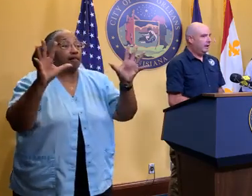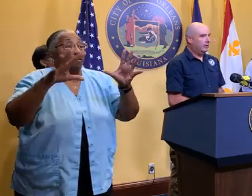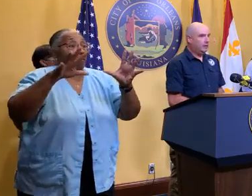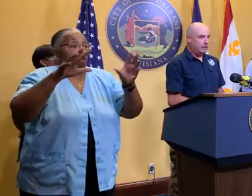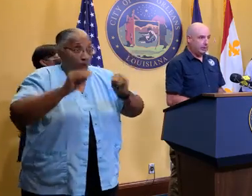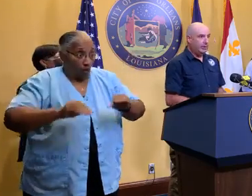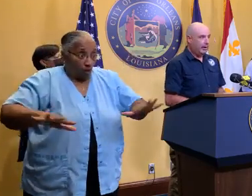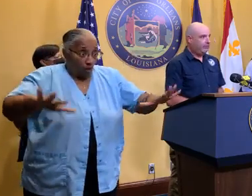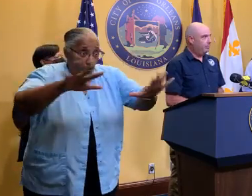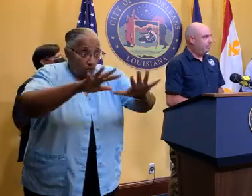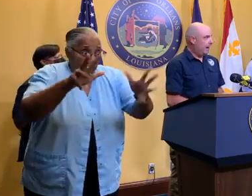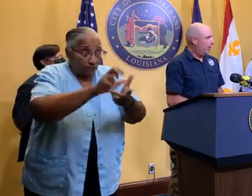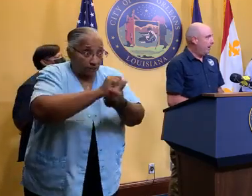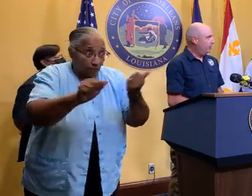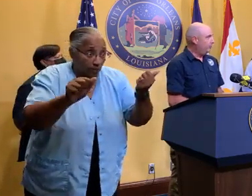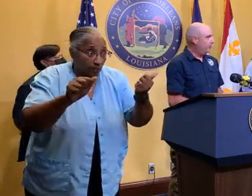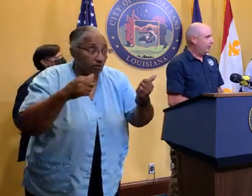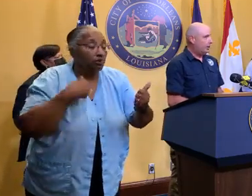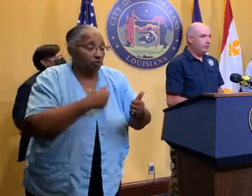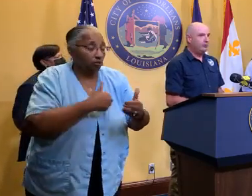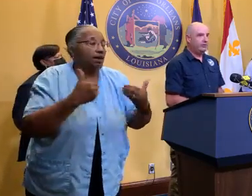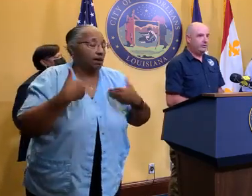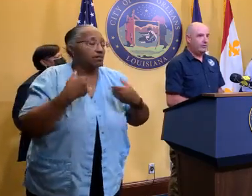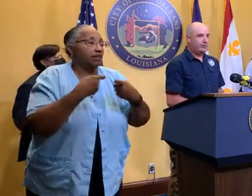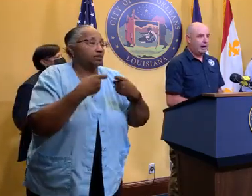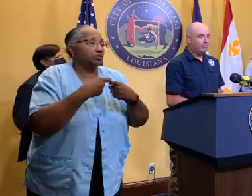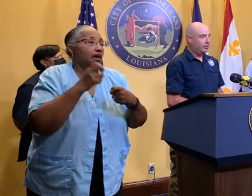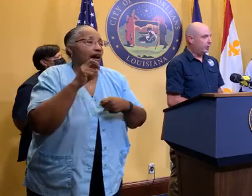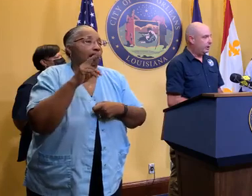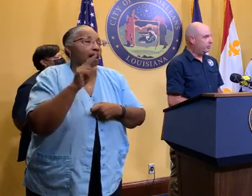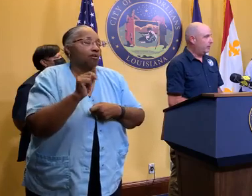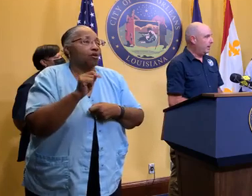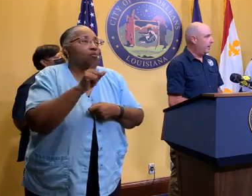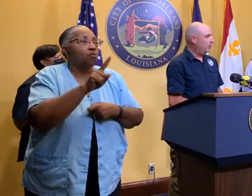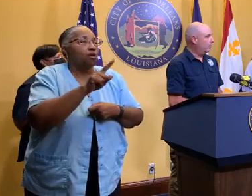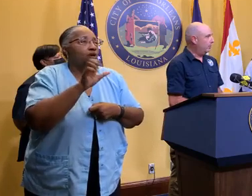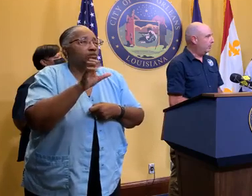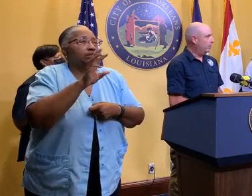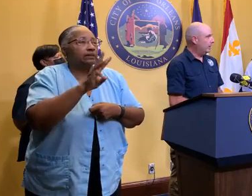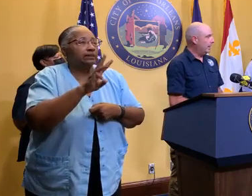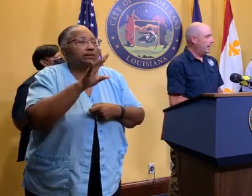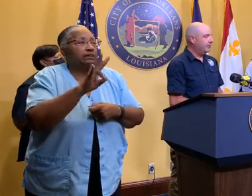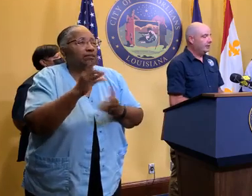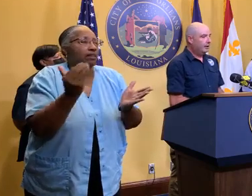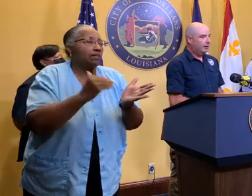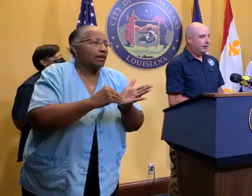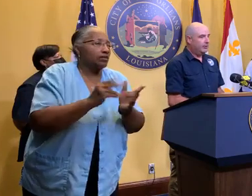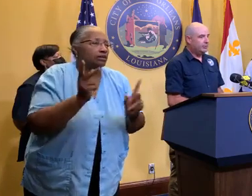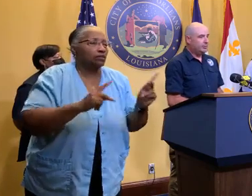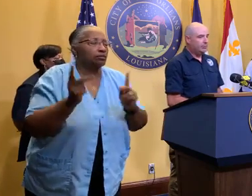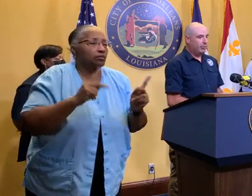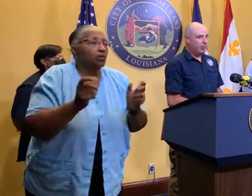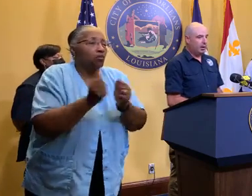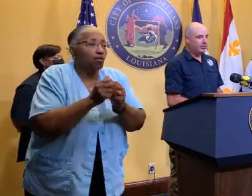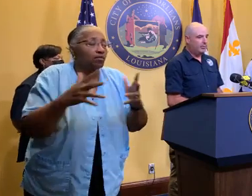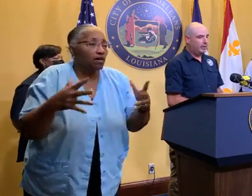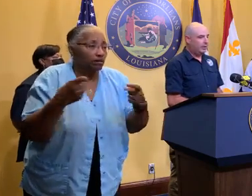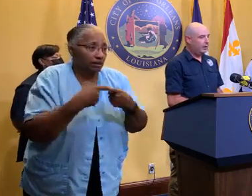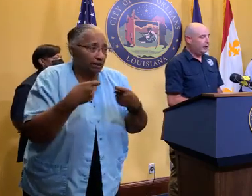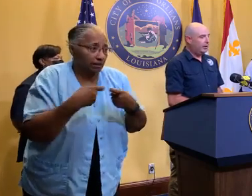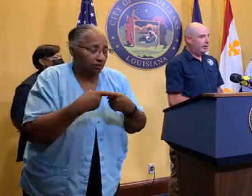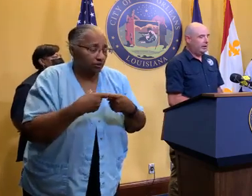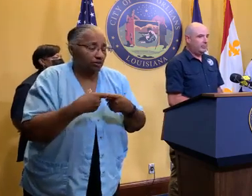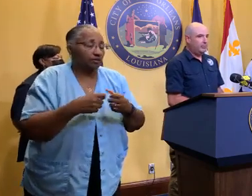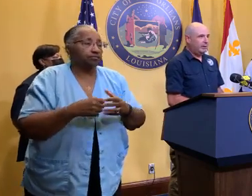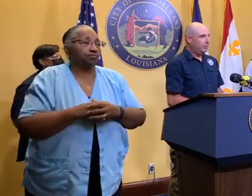and clearly we have power averages. 167,000 Marines right now is what we were looking at just before we walked up